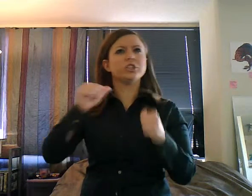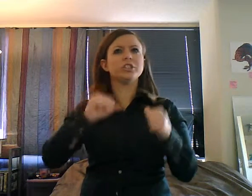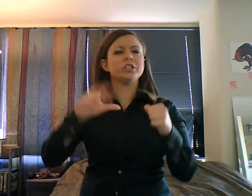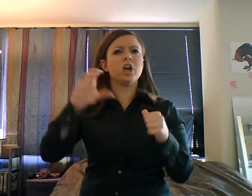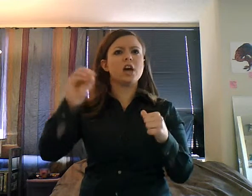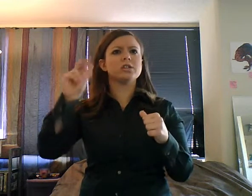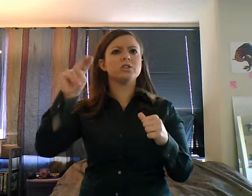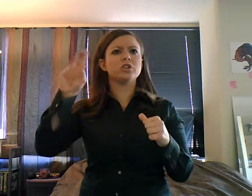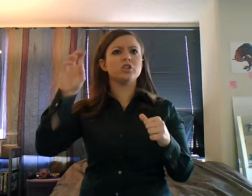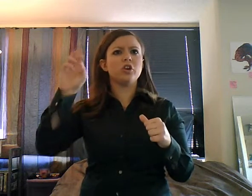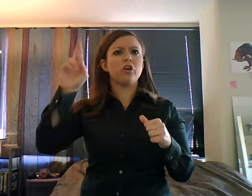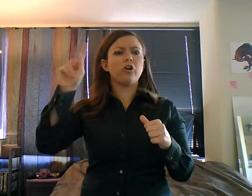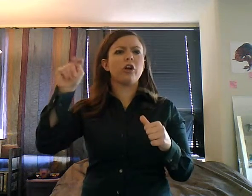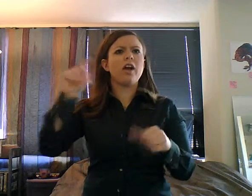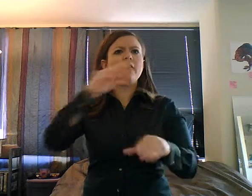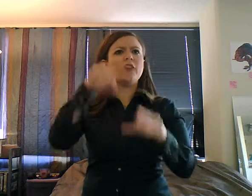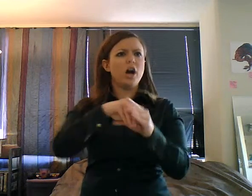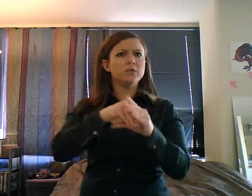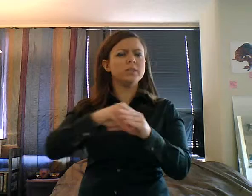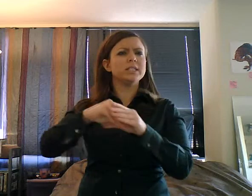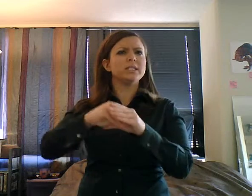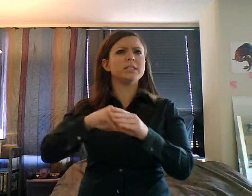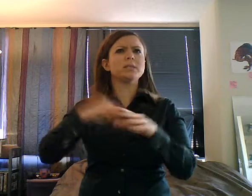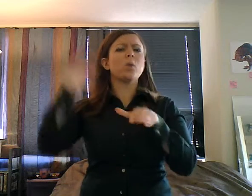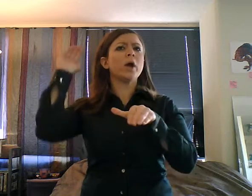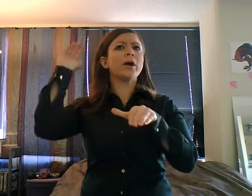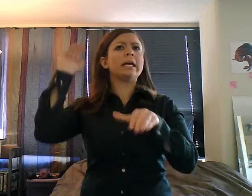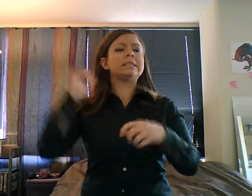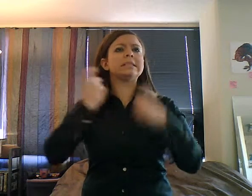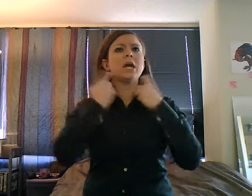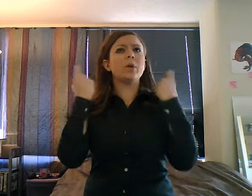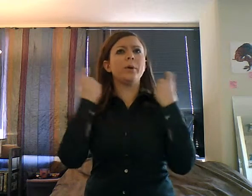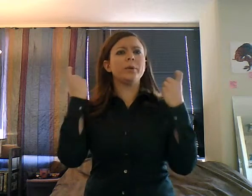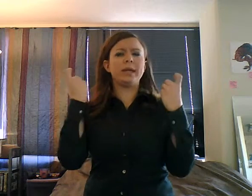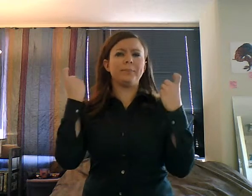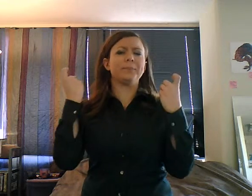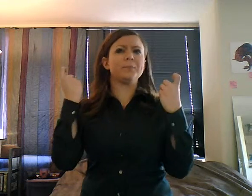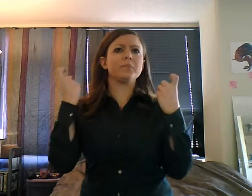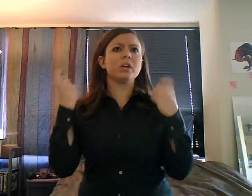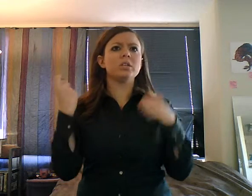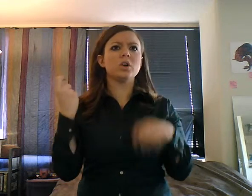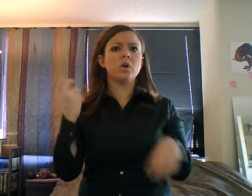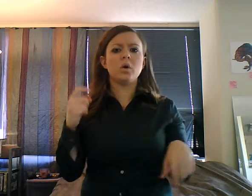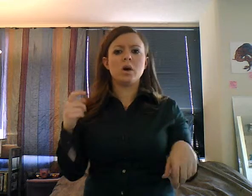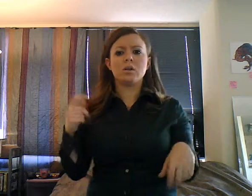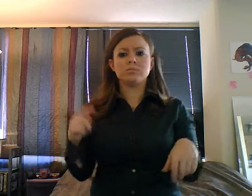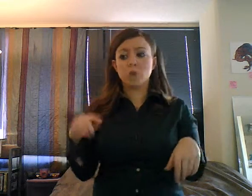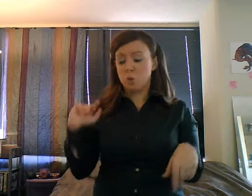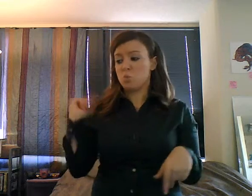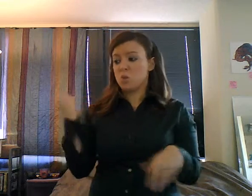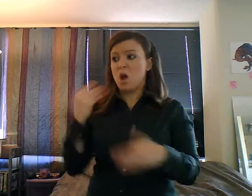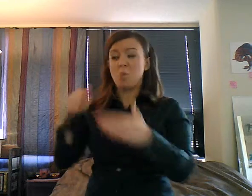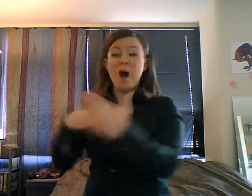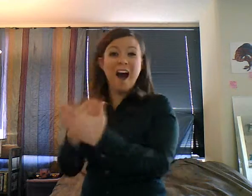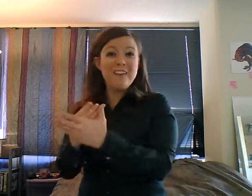there and we got there like four hours early and the closer you got, the less you could see